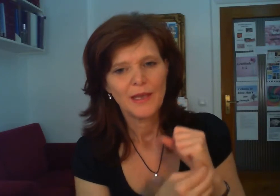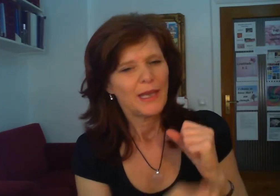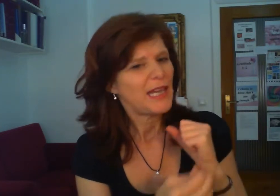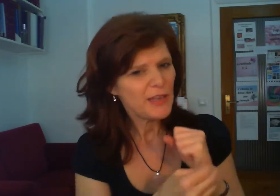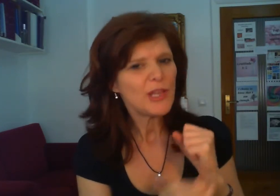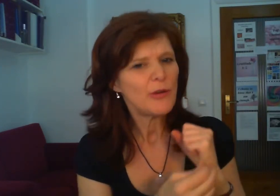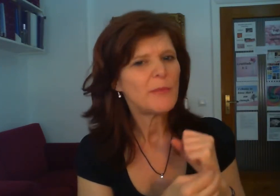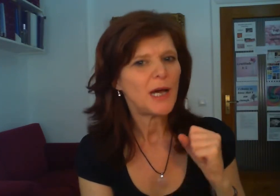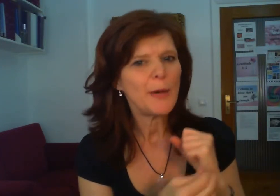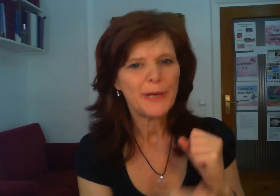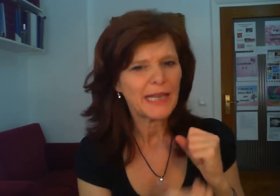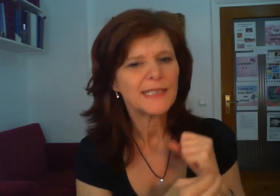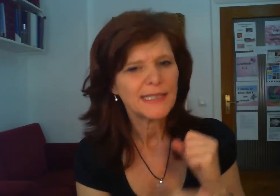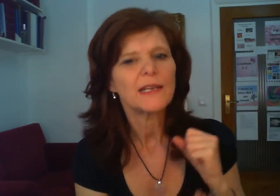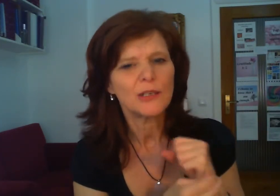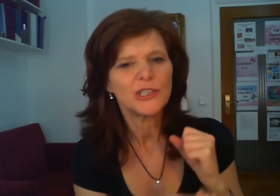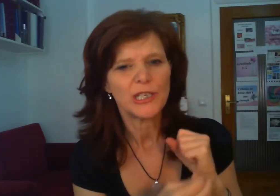even though i'm up against technology